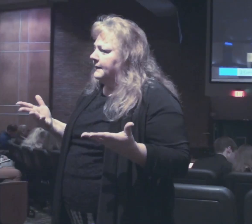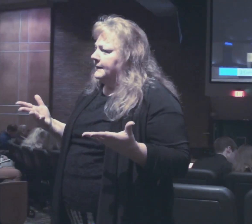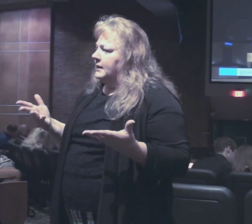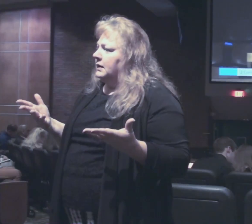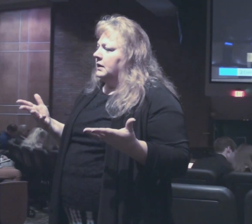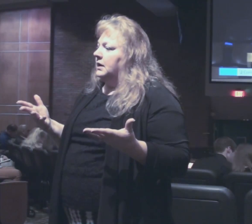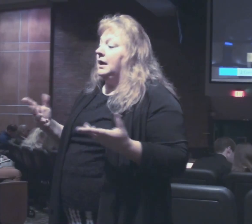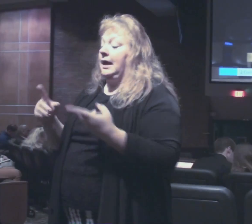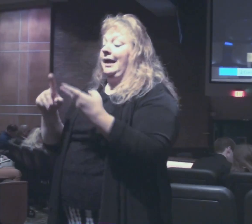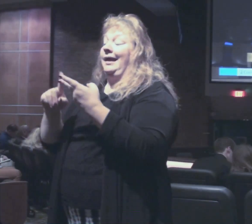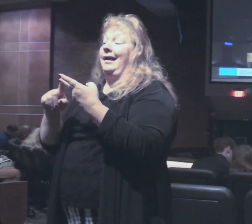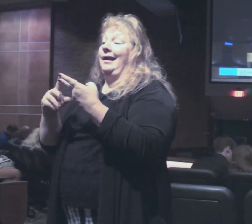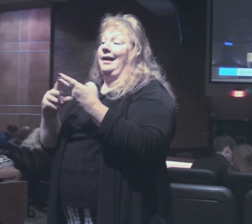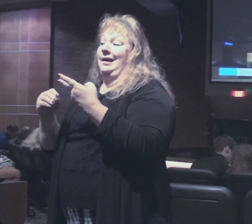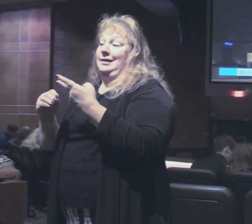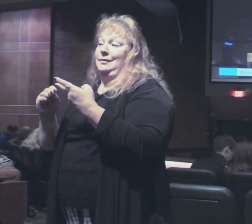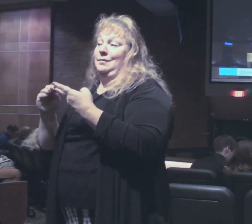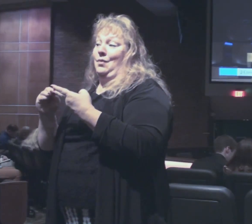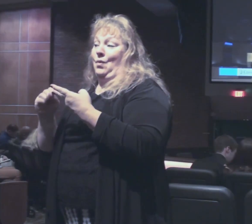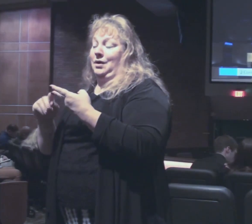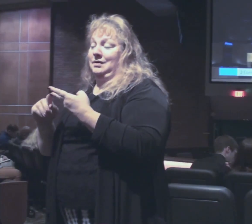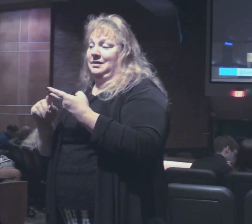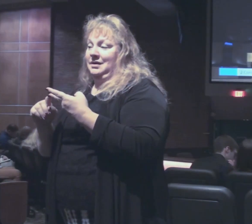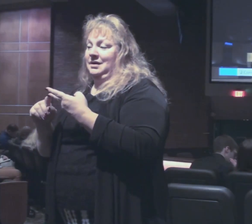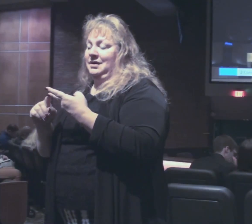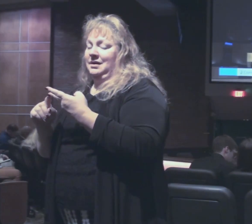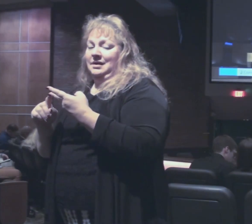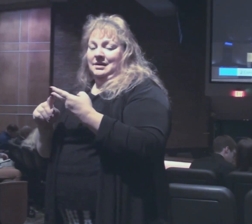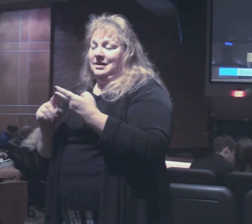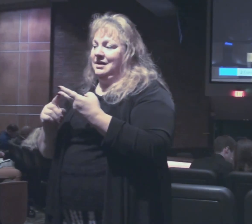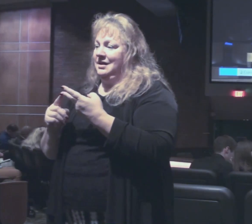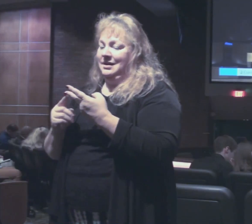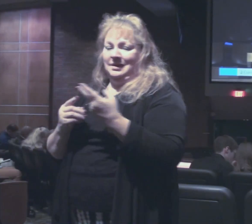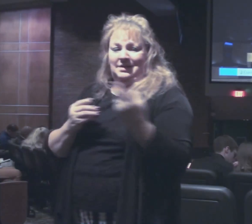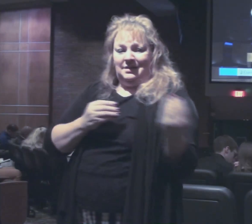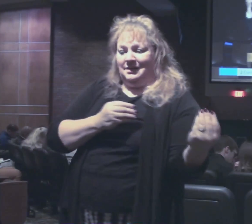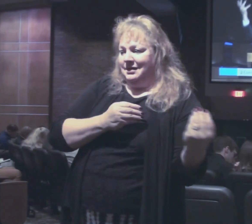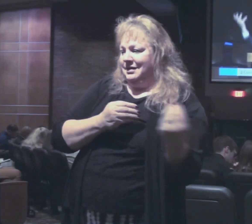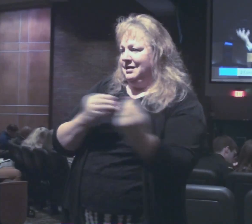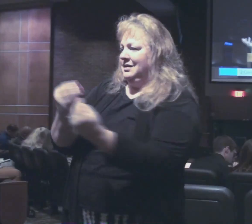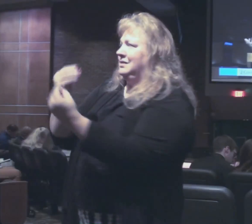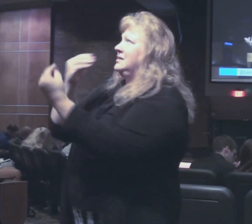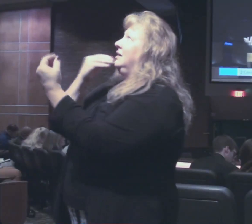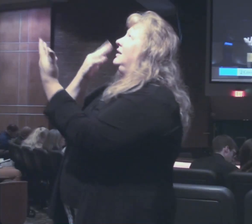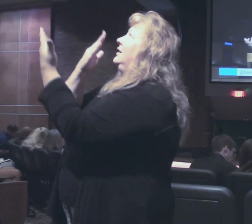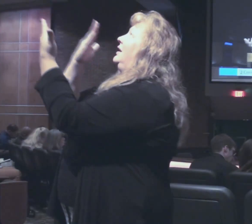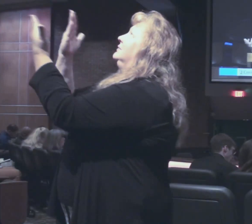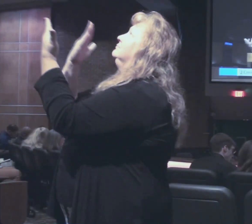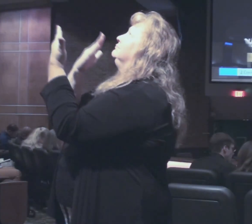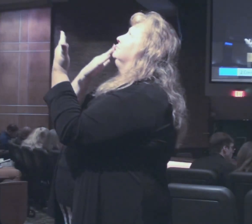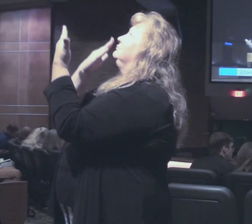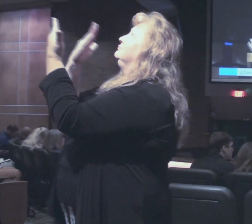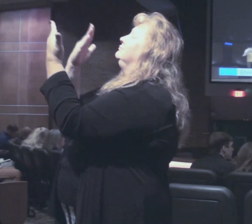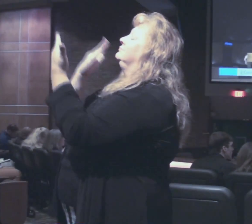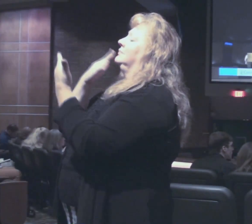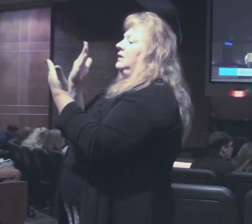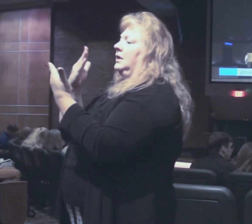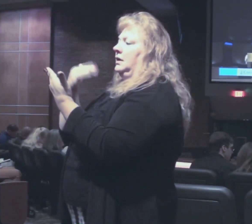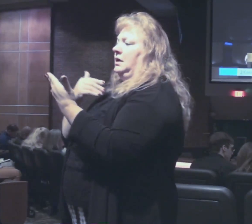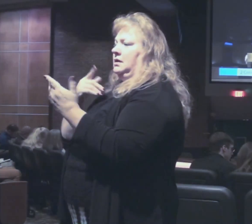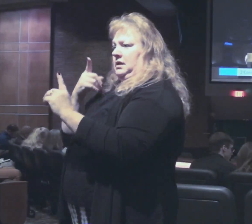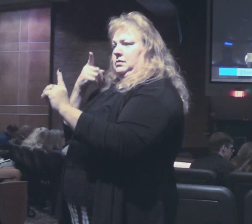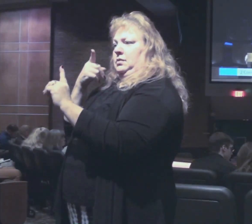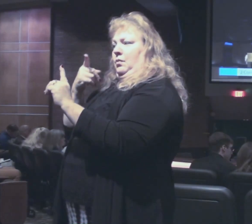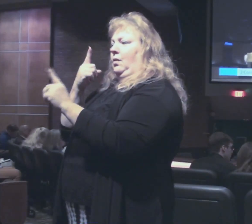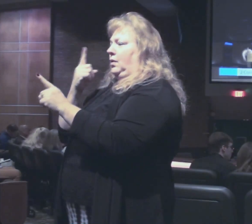but it's doing more than that it's overflowing through many thanksgivings to God that's what we want to do